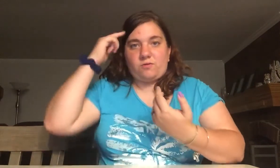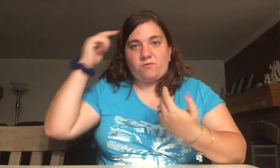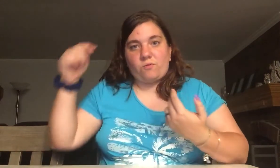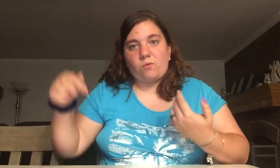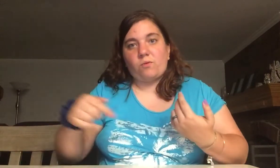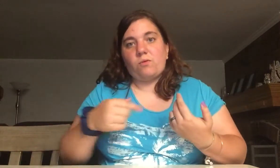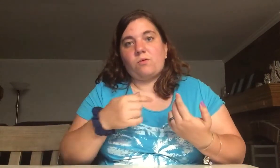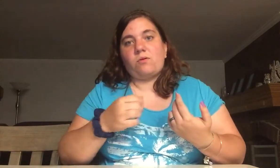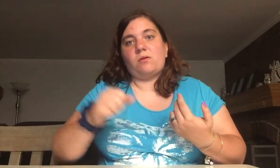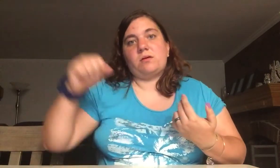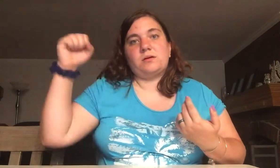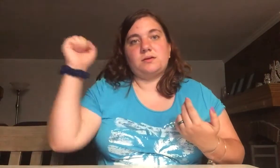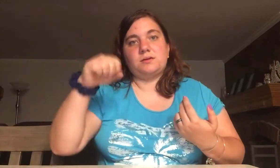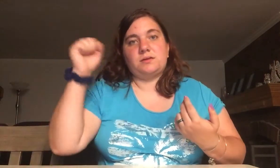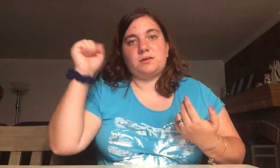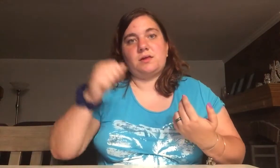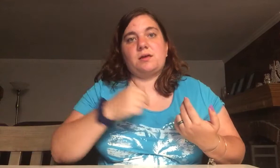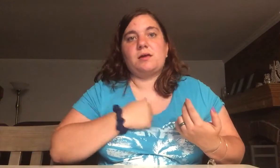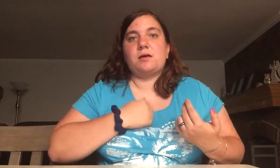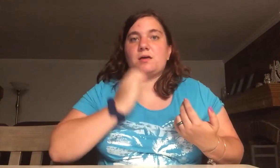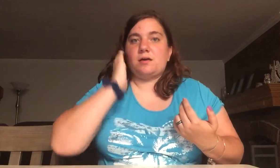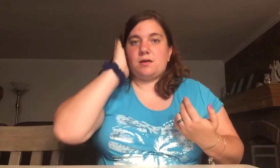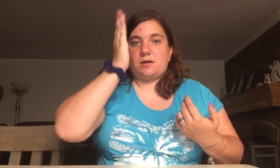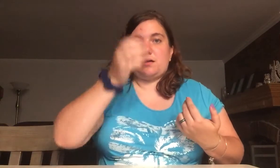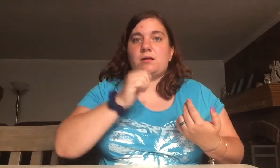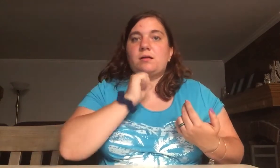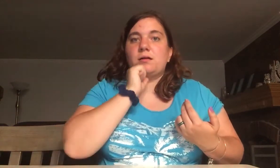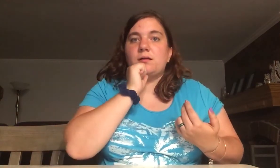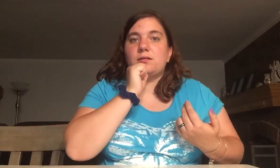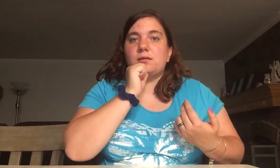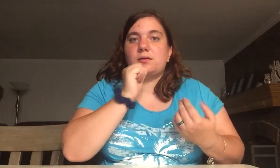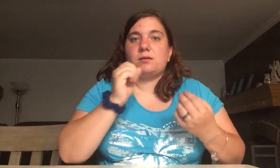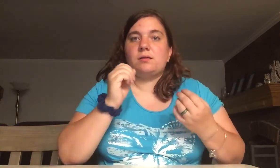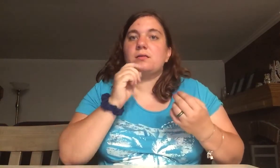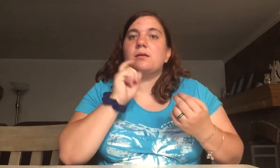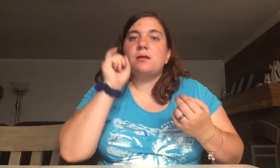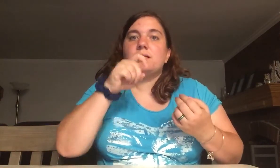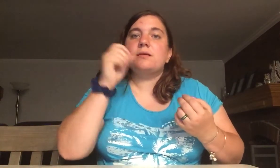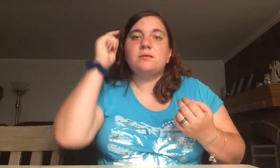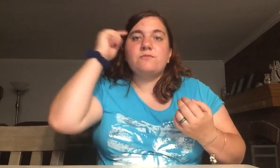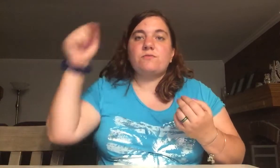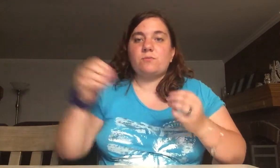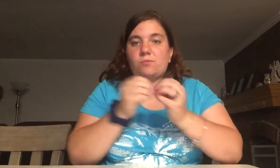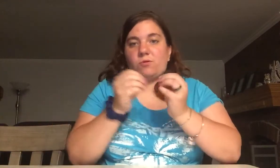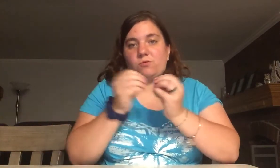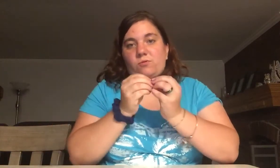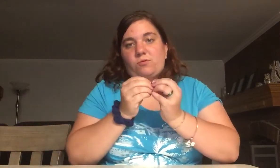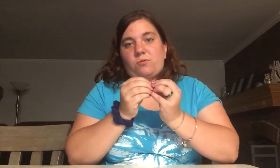for, and I could not ask for more.